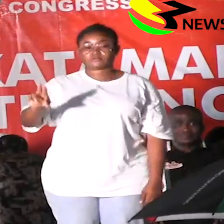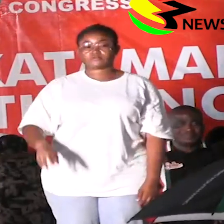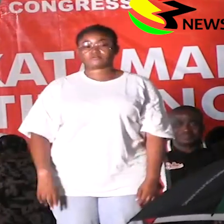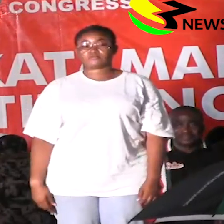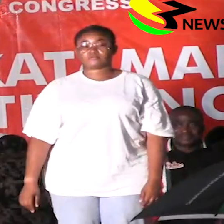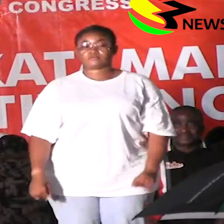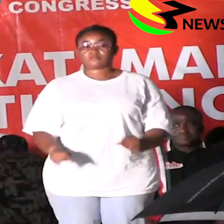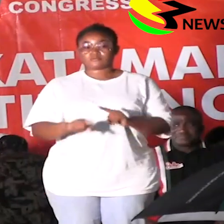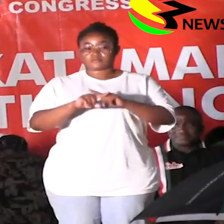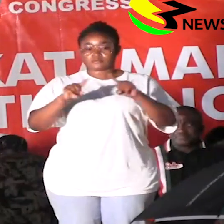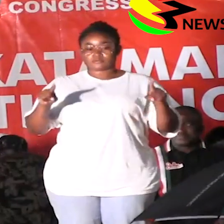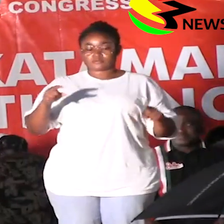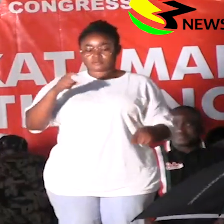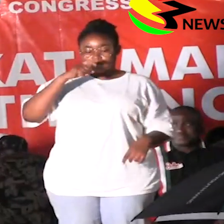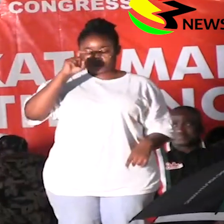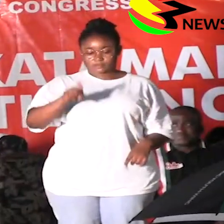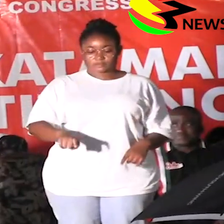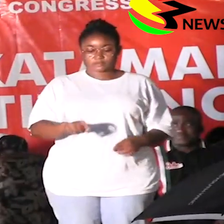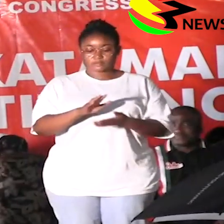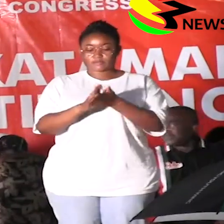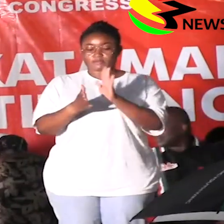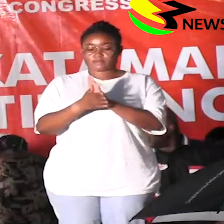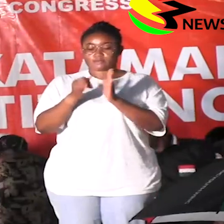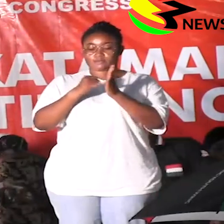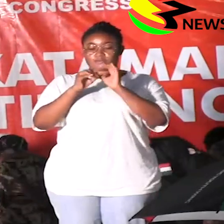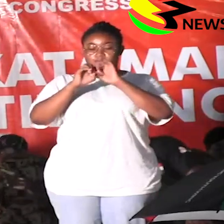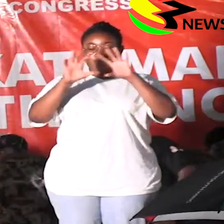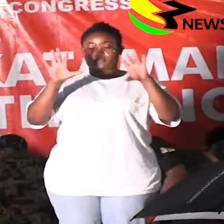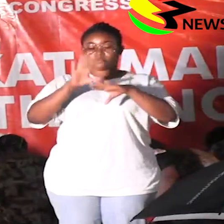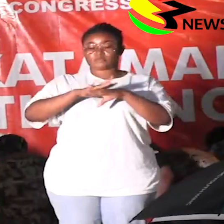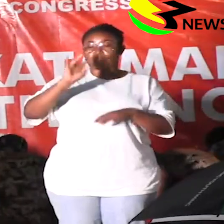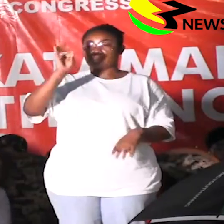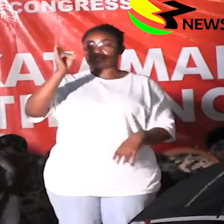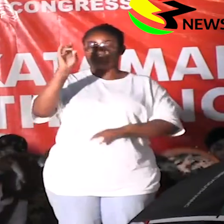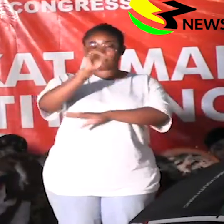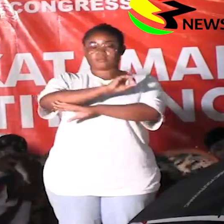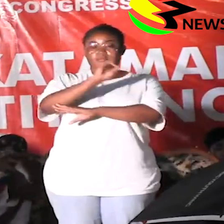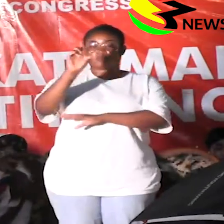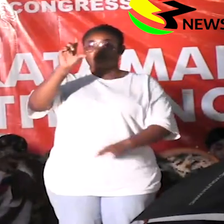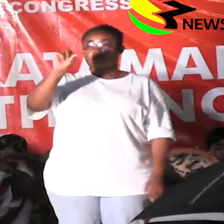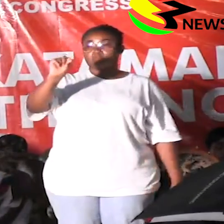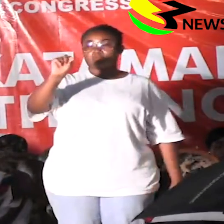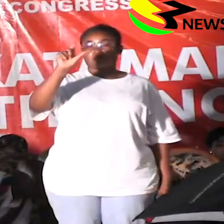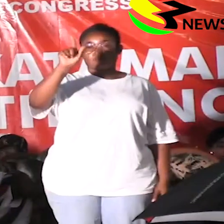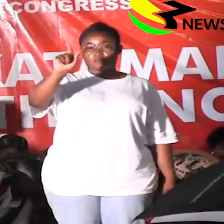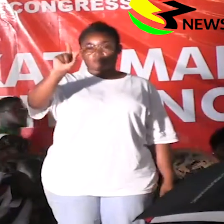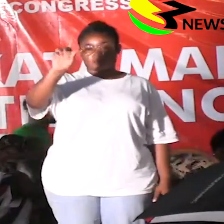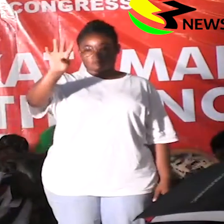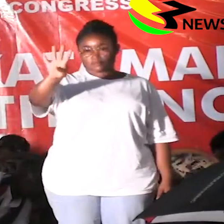But we have to make it a reality on 7th December 2024.